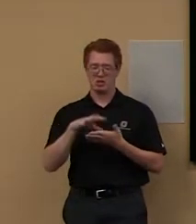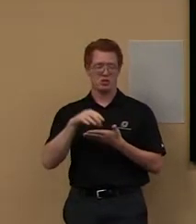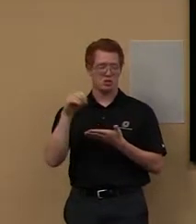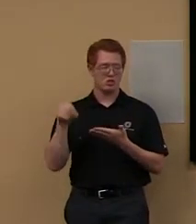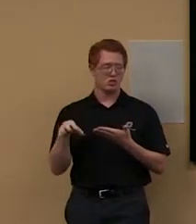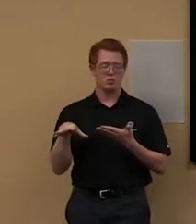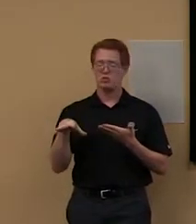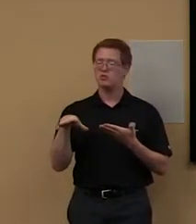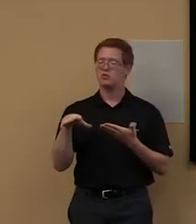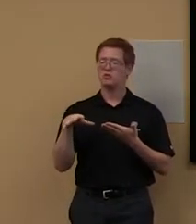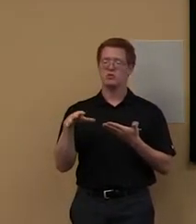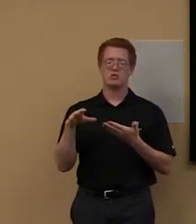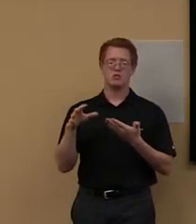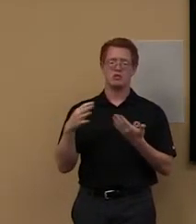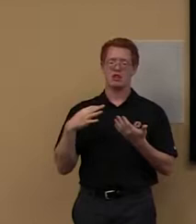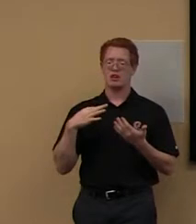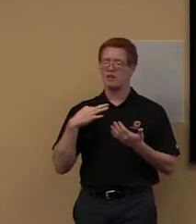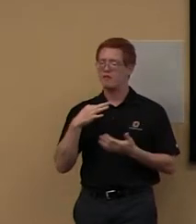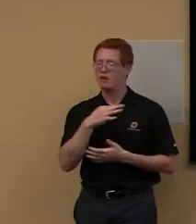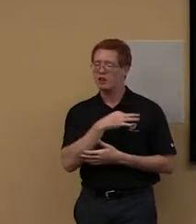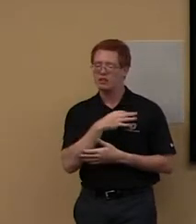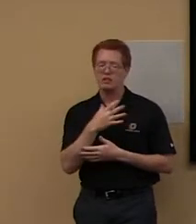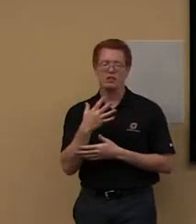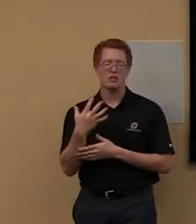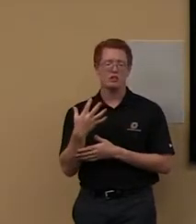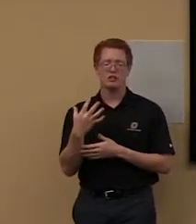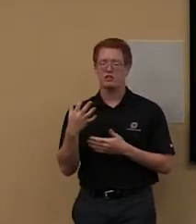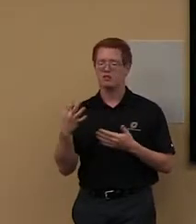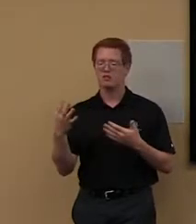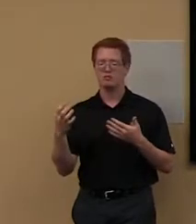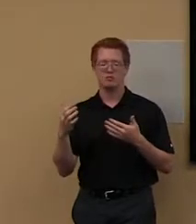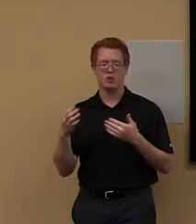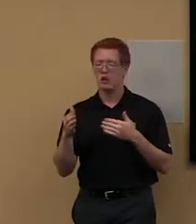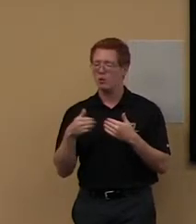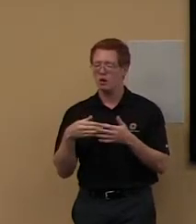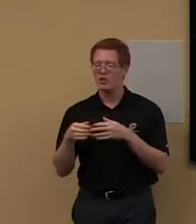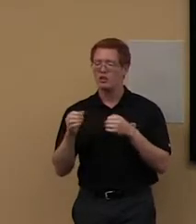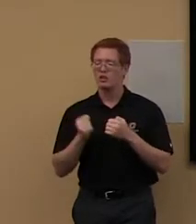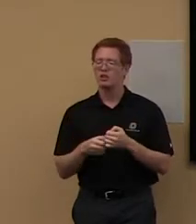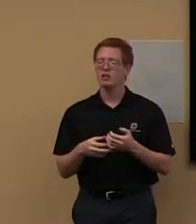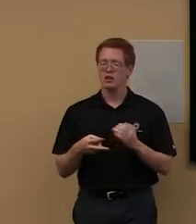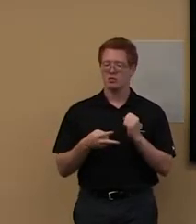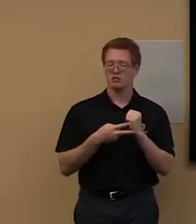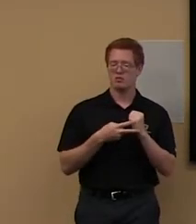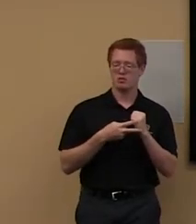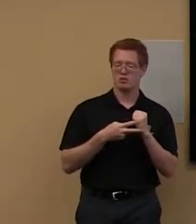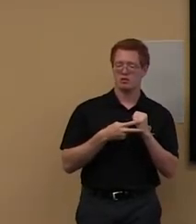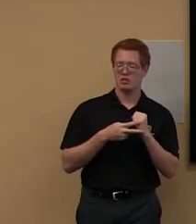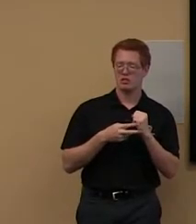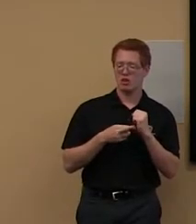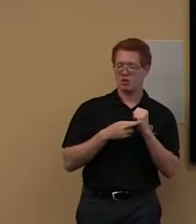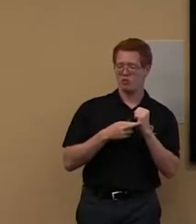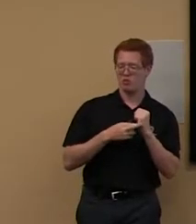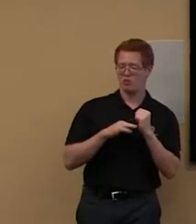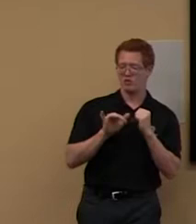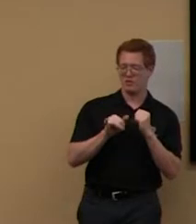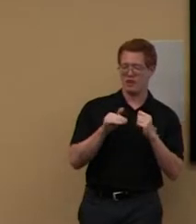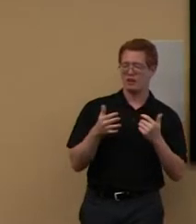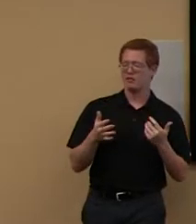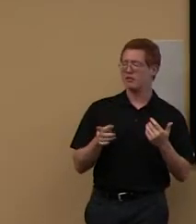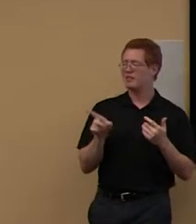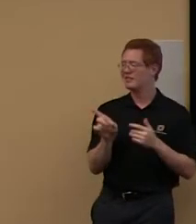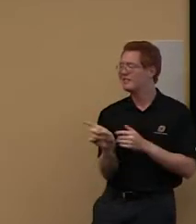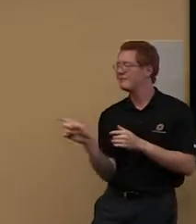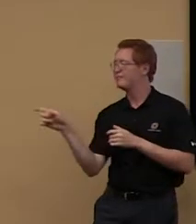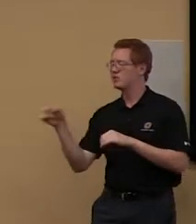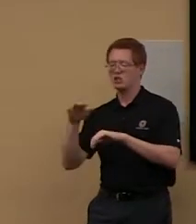students, faculty, and staff all can book that space out as well. It's actually just, just up the way a little bit